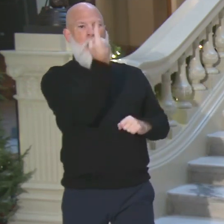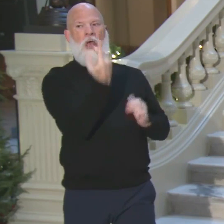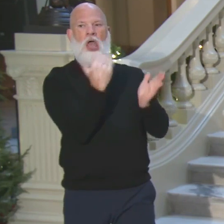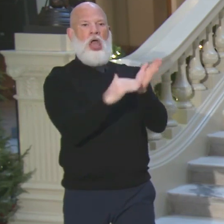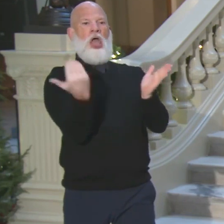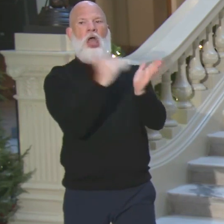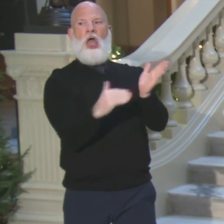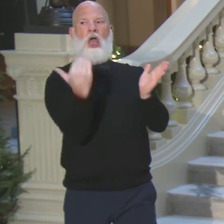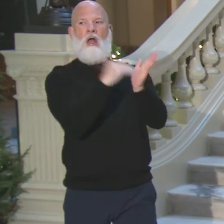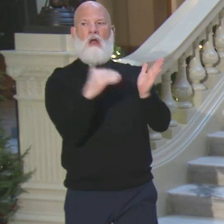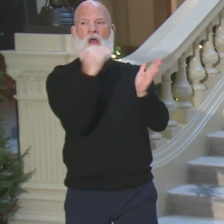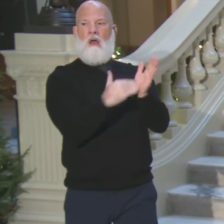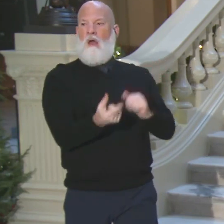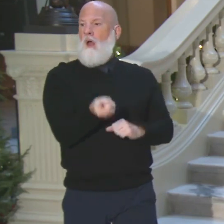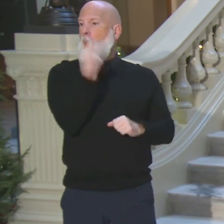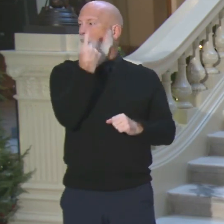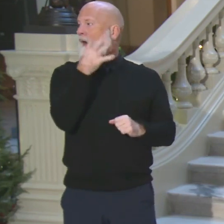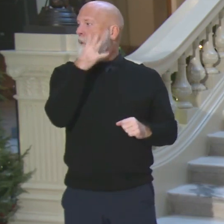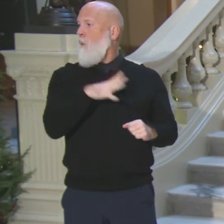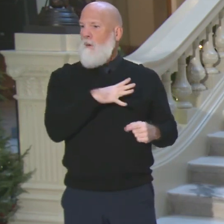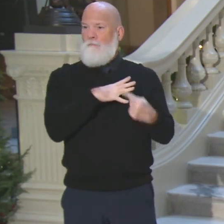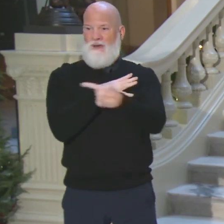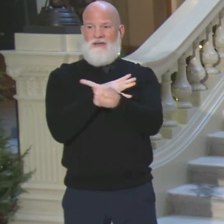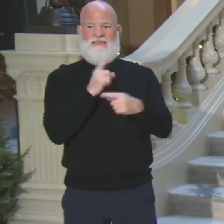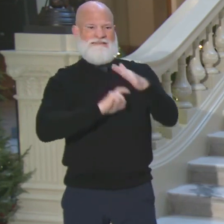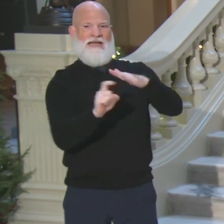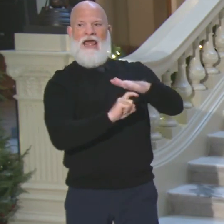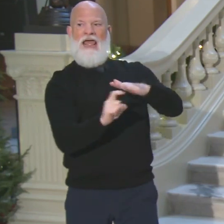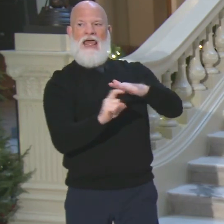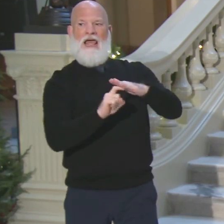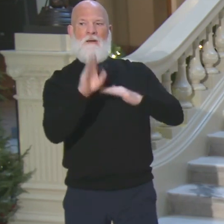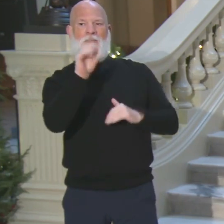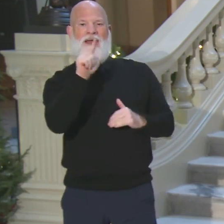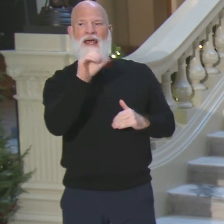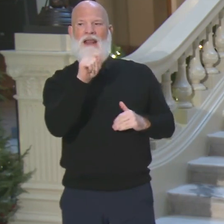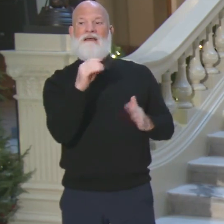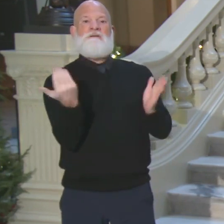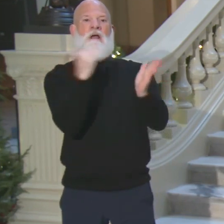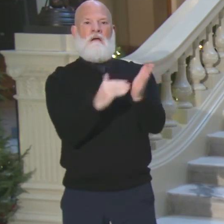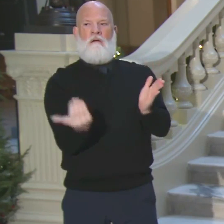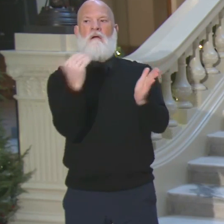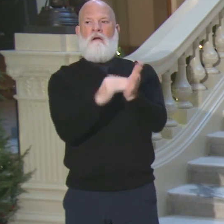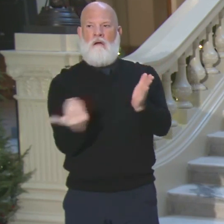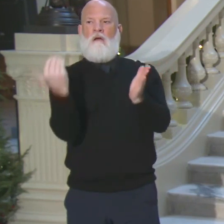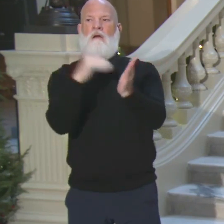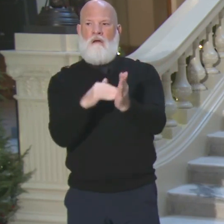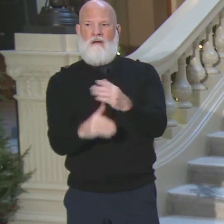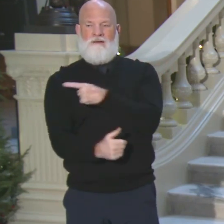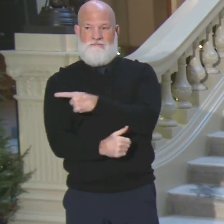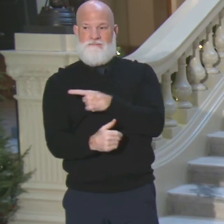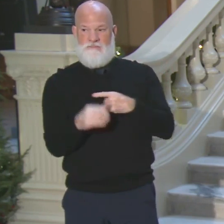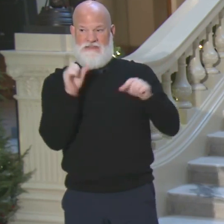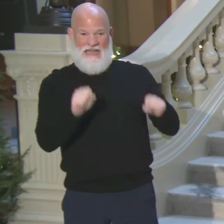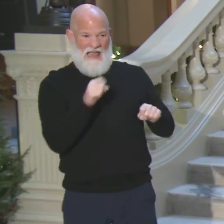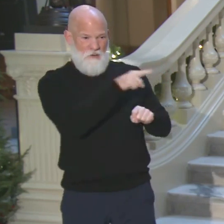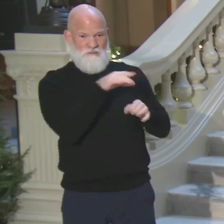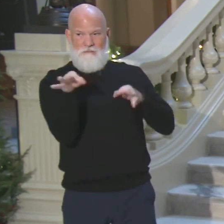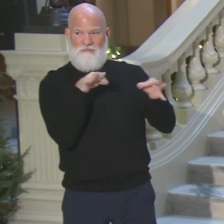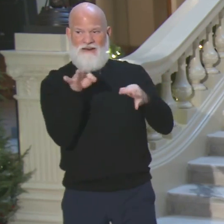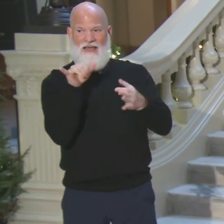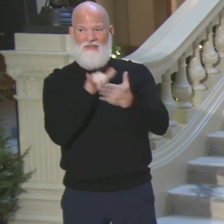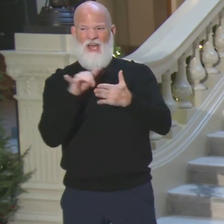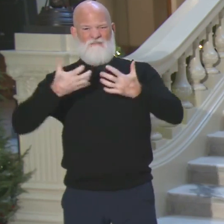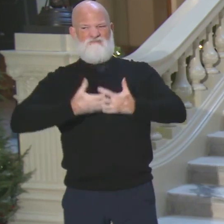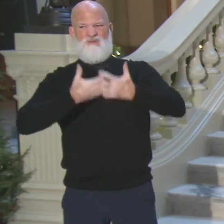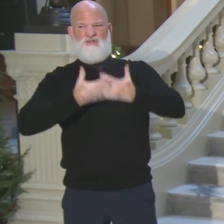Here's a woman scanning ballots over and over and over again. Can you explain whether the machines can count the